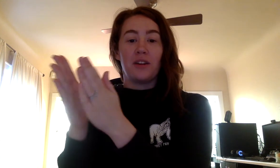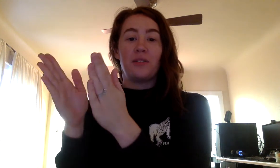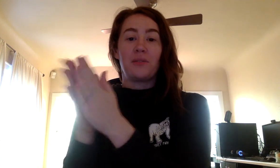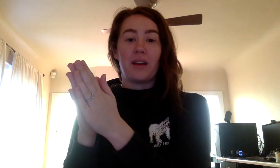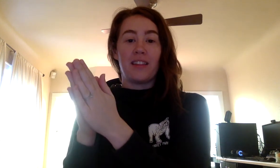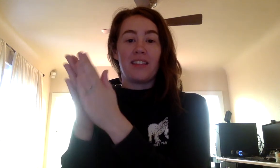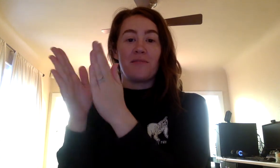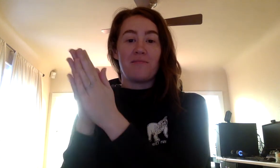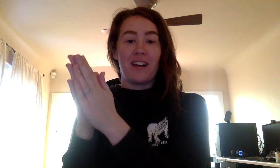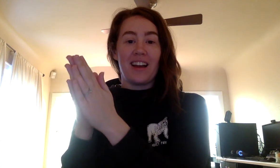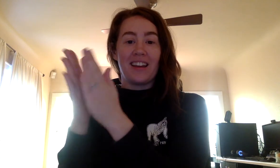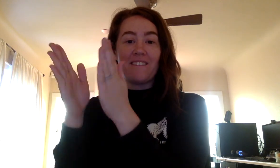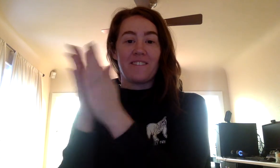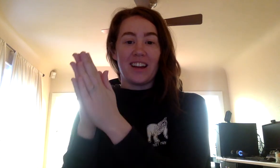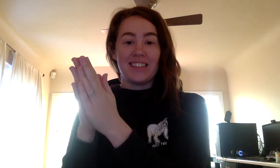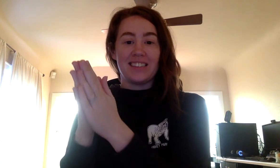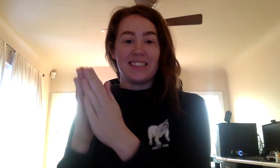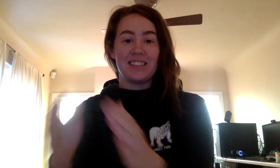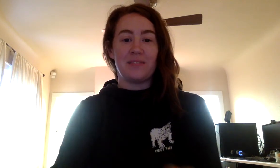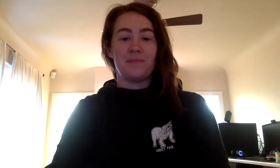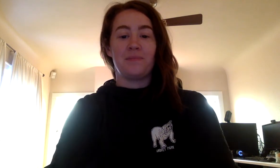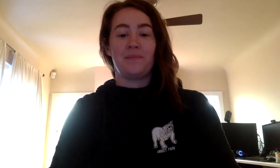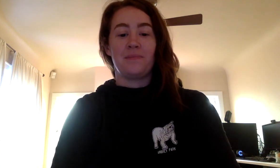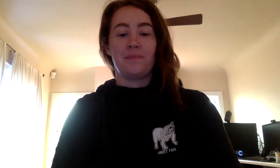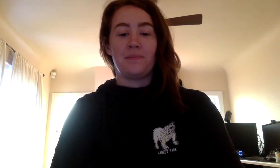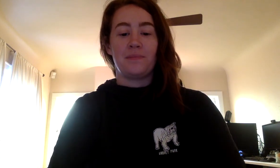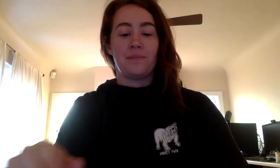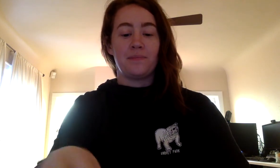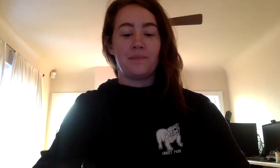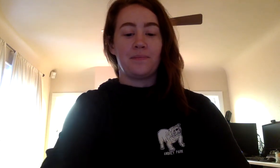with my friends. friends. I love you. I I I